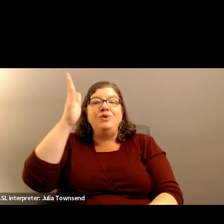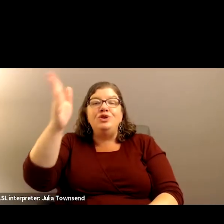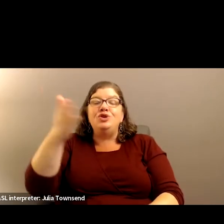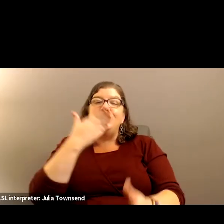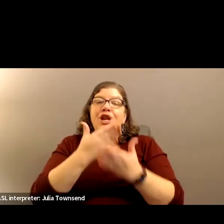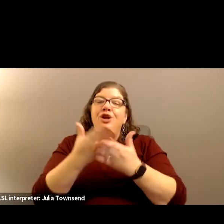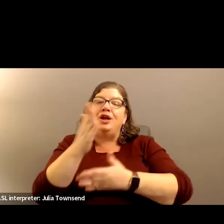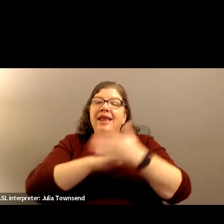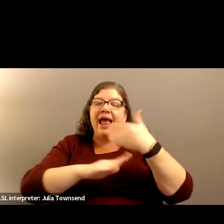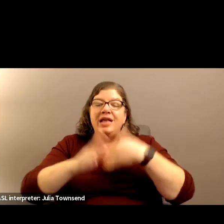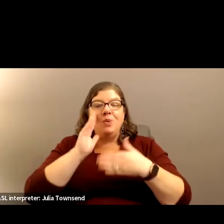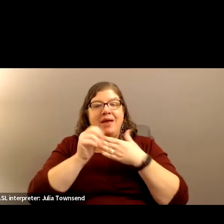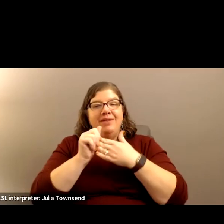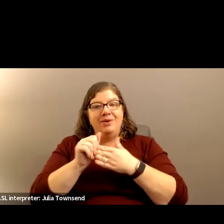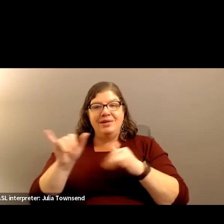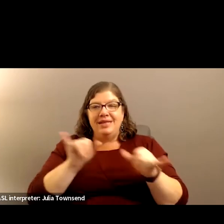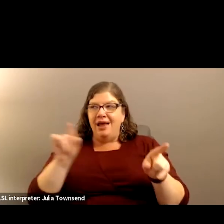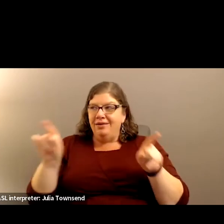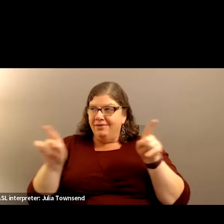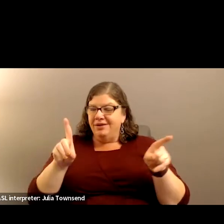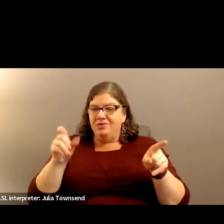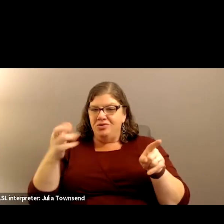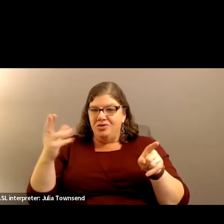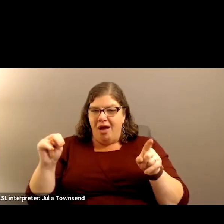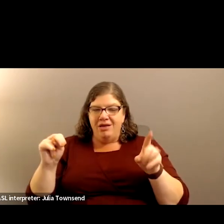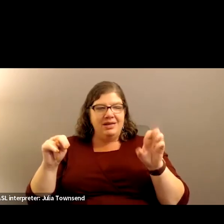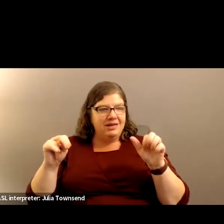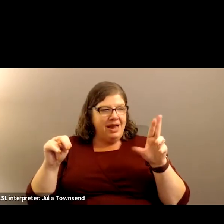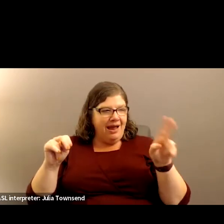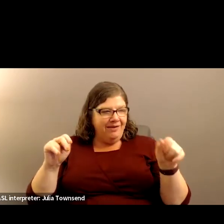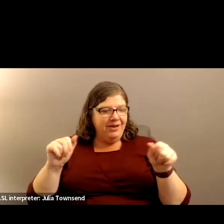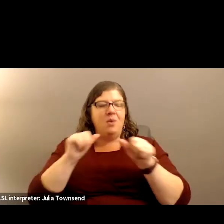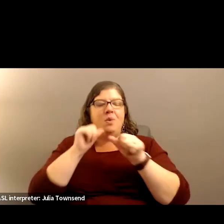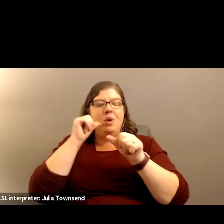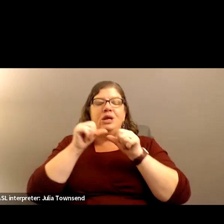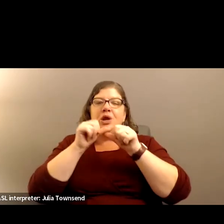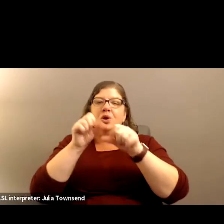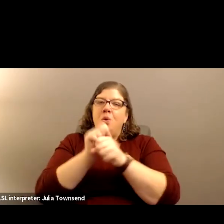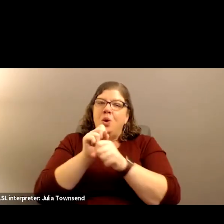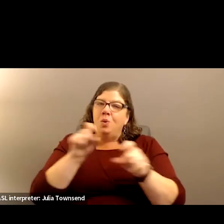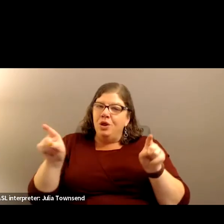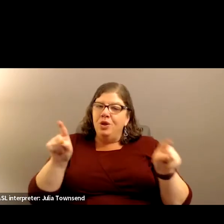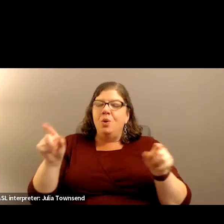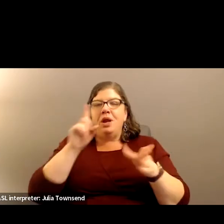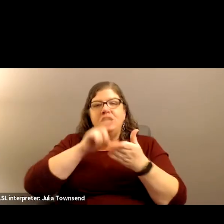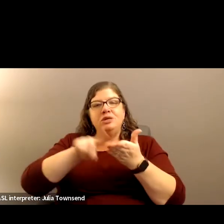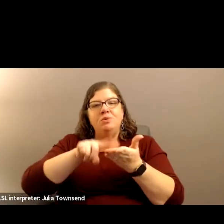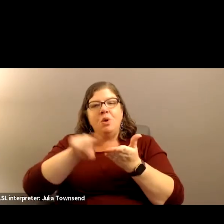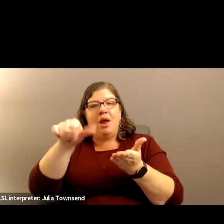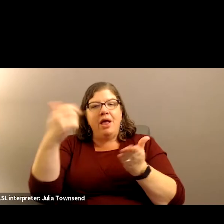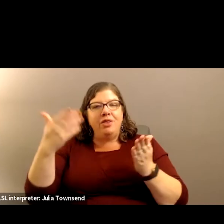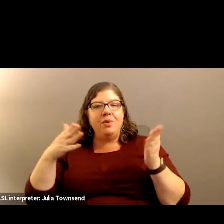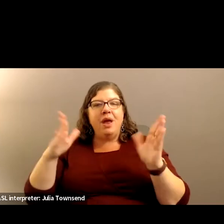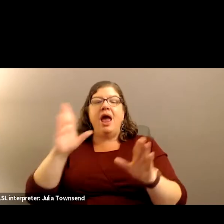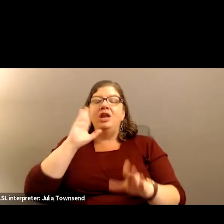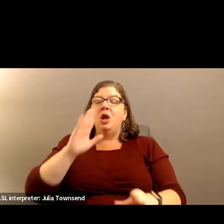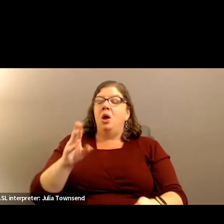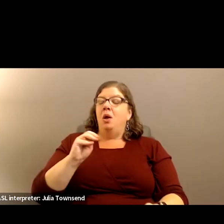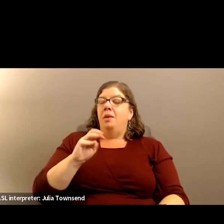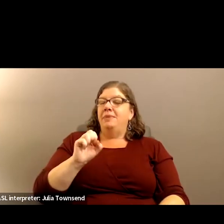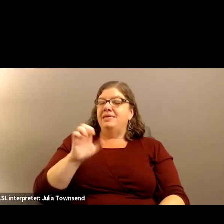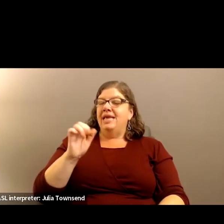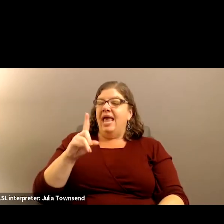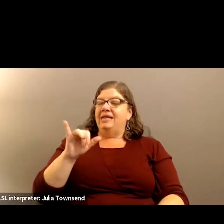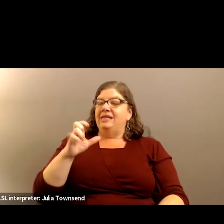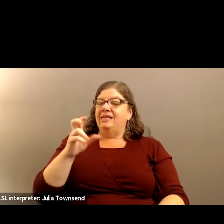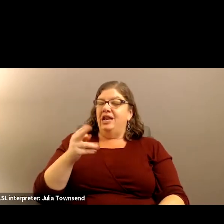and Dawson. And thank you for that. We'll continue to work with you and explore other ways. And I know that Ms. Edison was